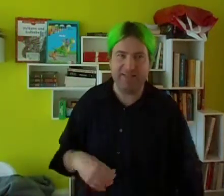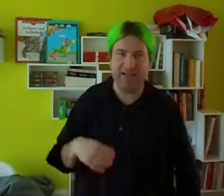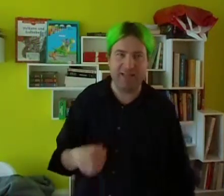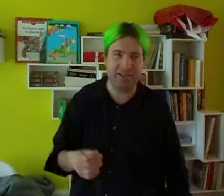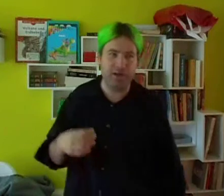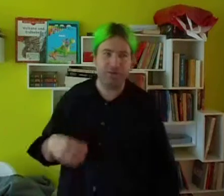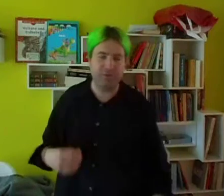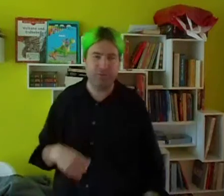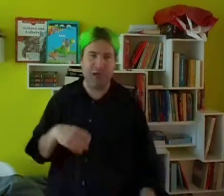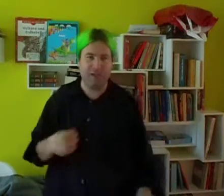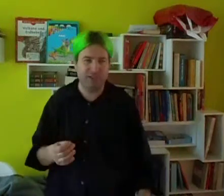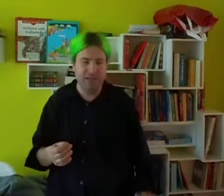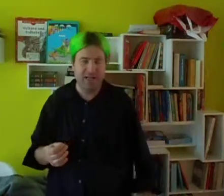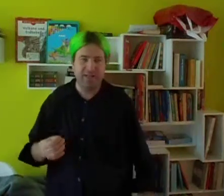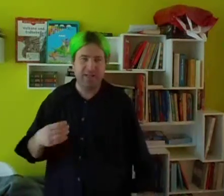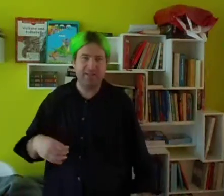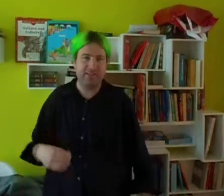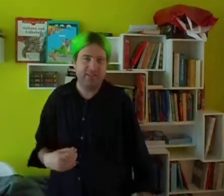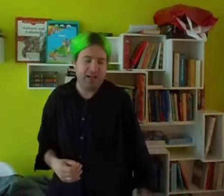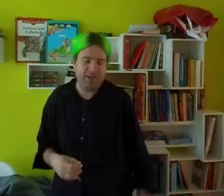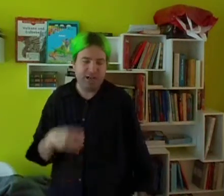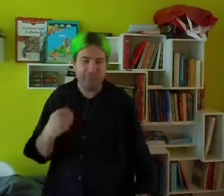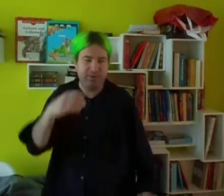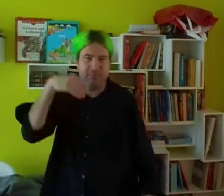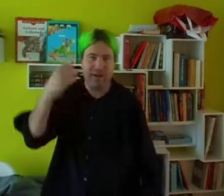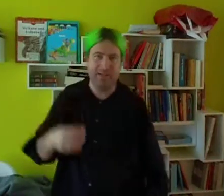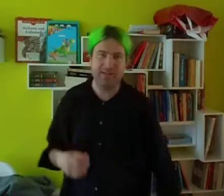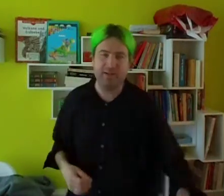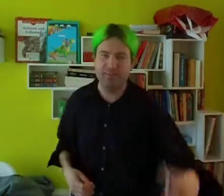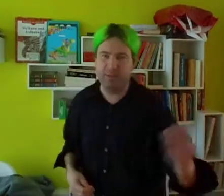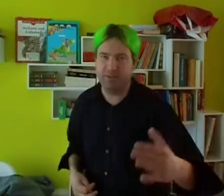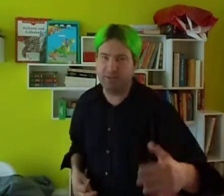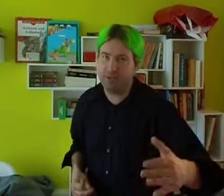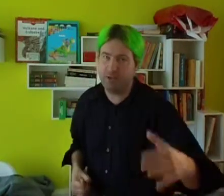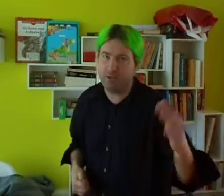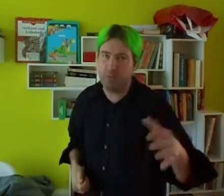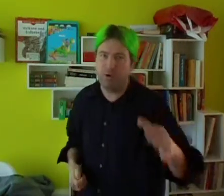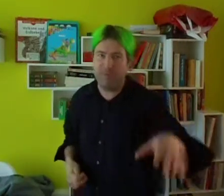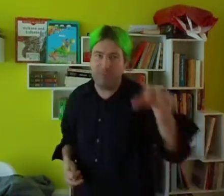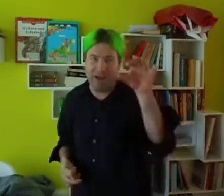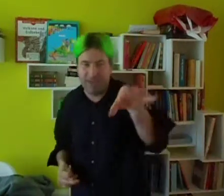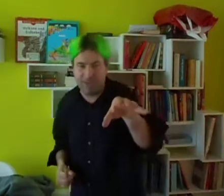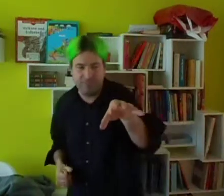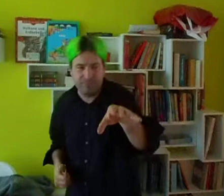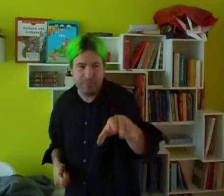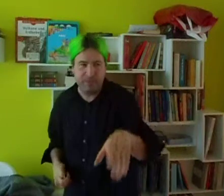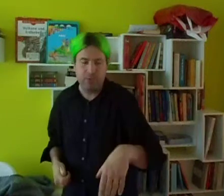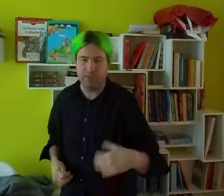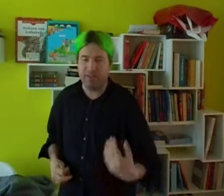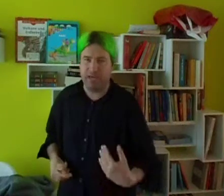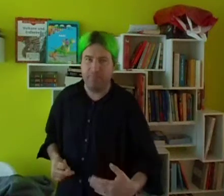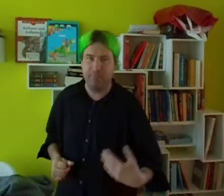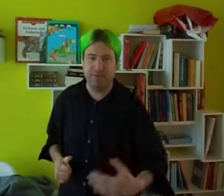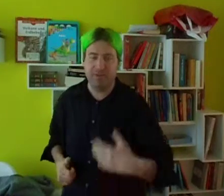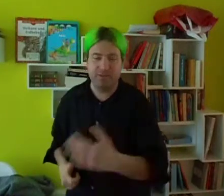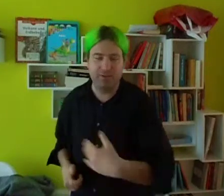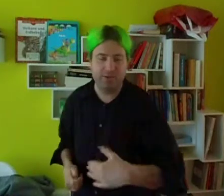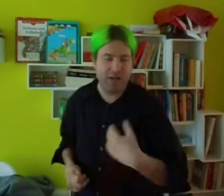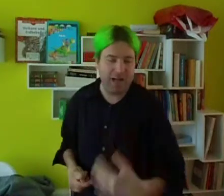hell and also fresh Takes a job so mighty because you know we're fresh With the capability to do other